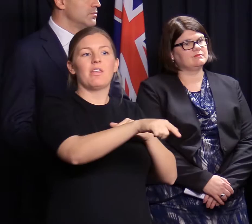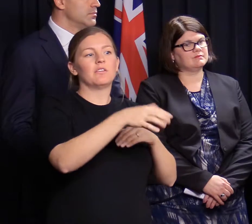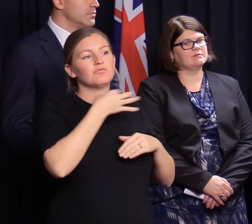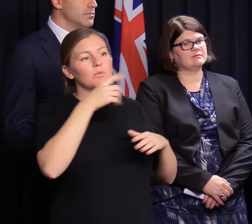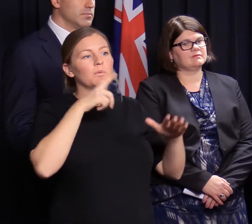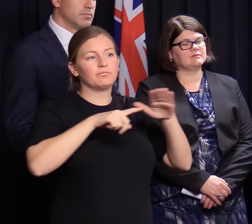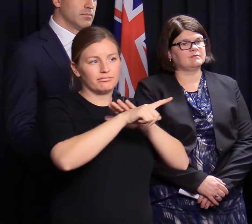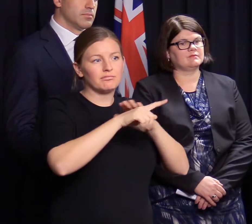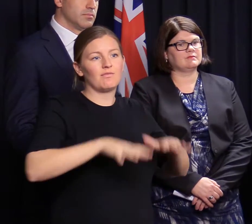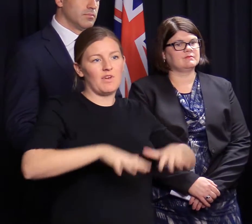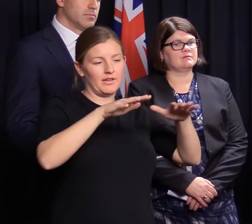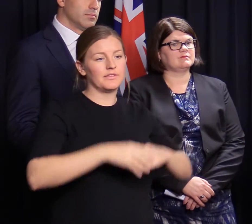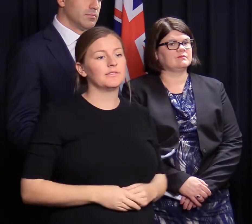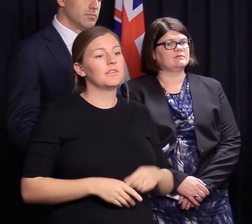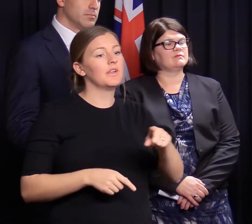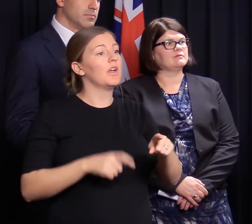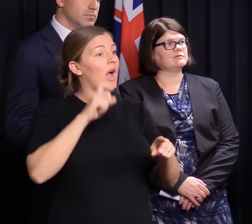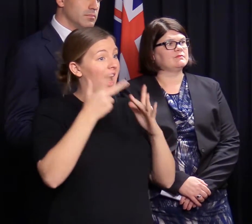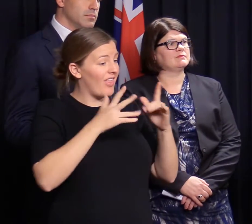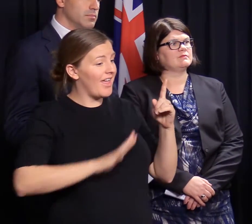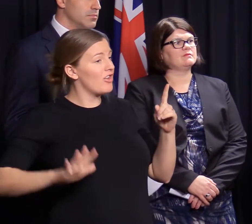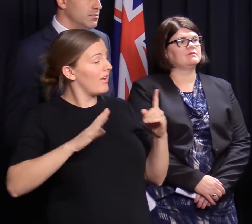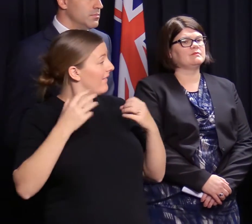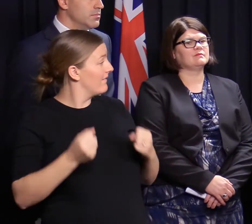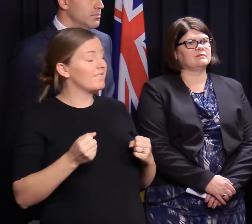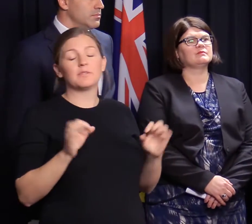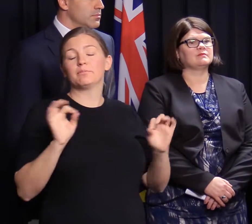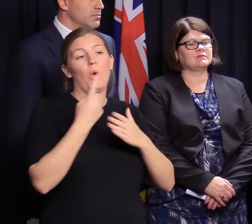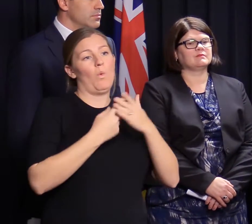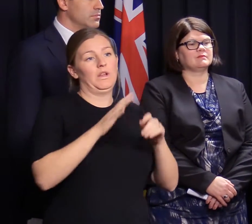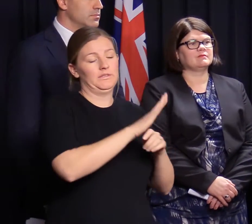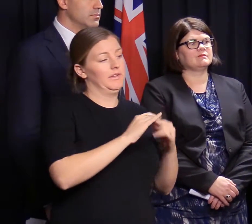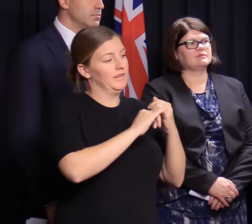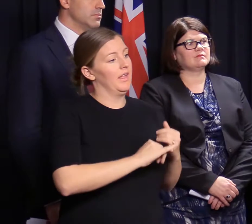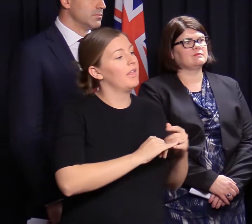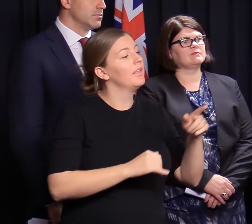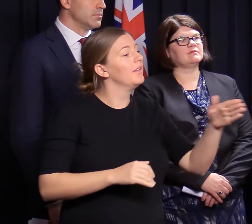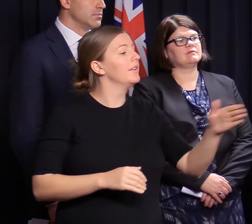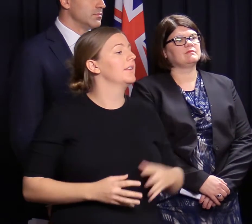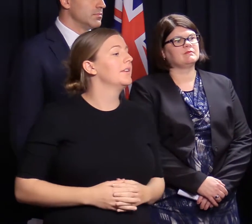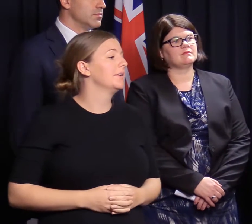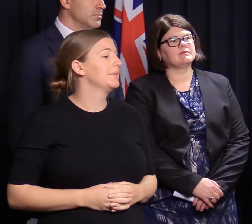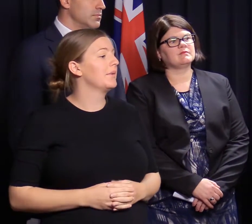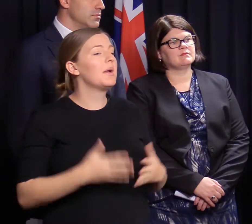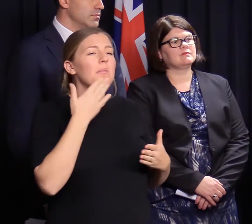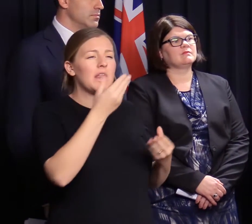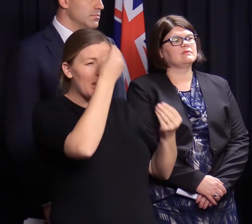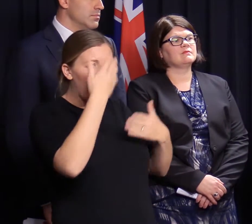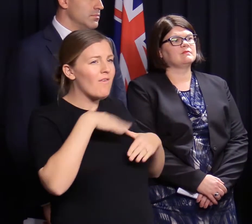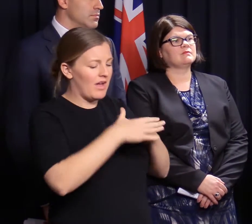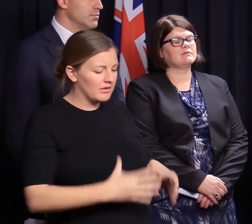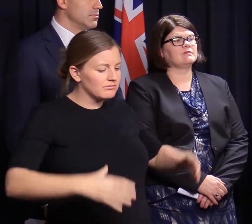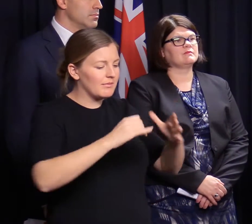flooding. And were there further evacuations elsewhere? Following that, no, there weren't. Can you give us an update with regards to sandbag